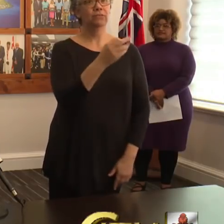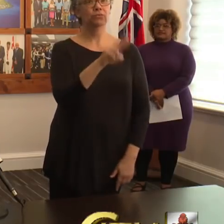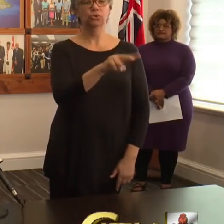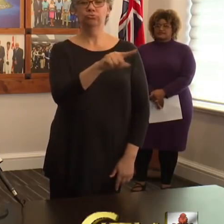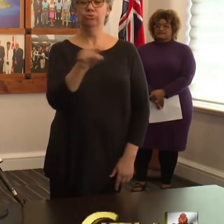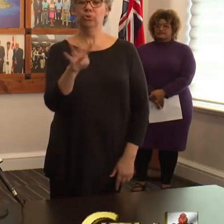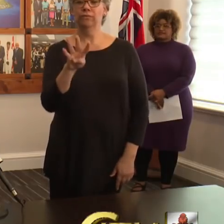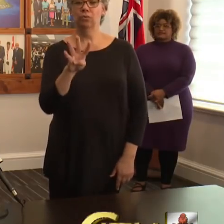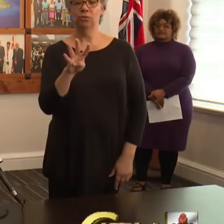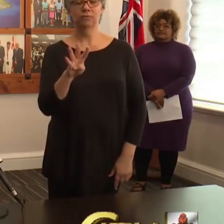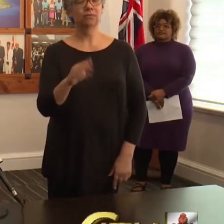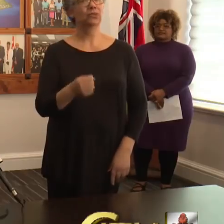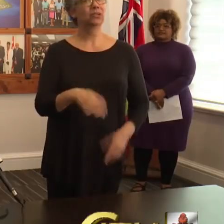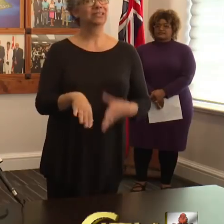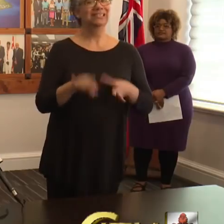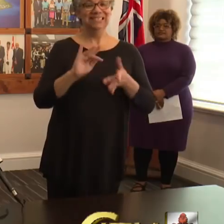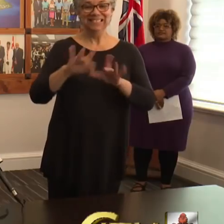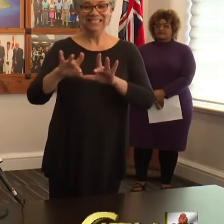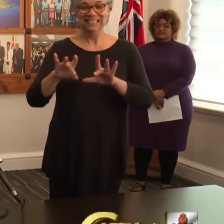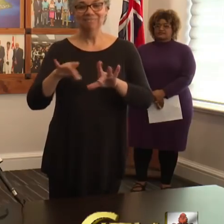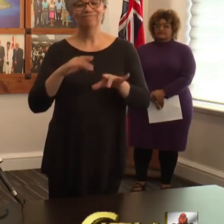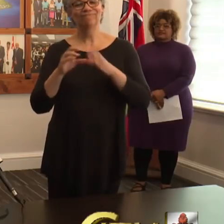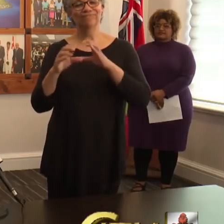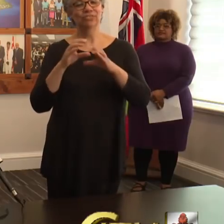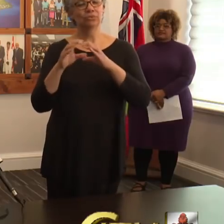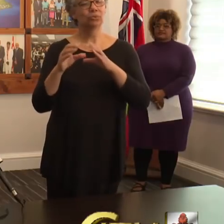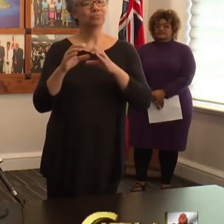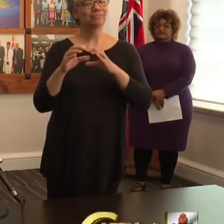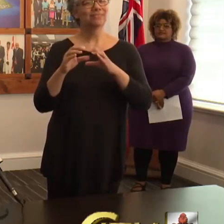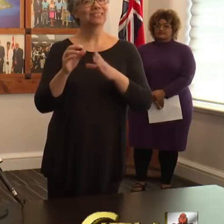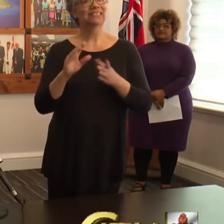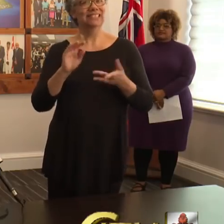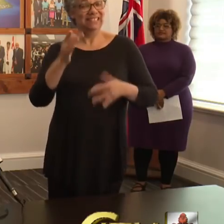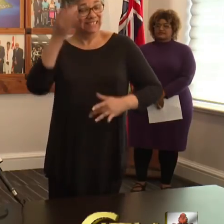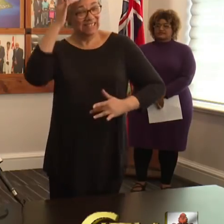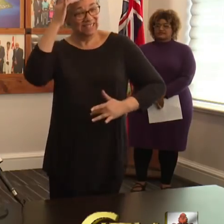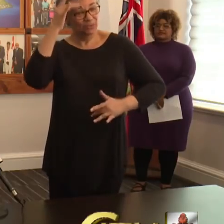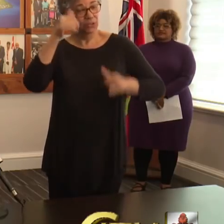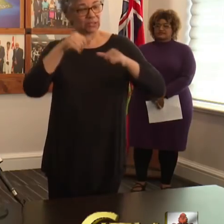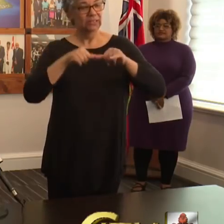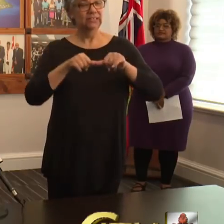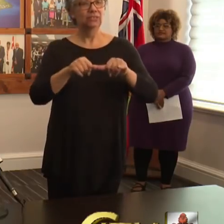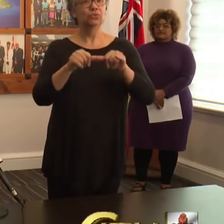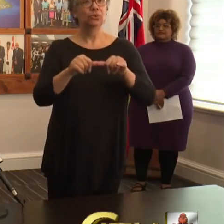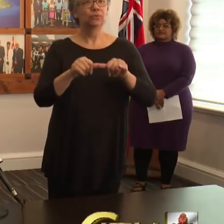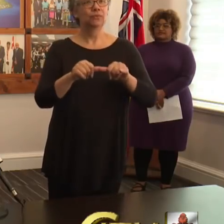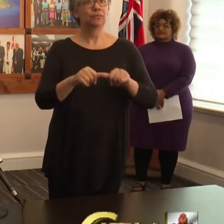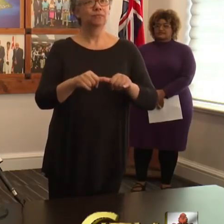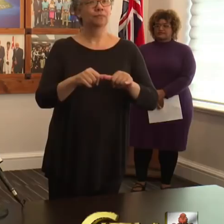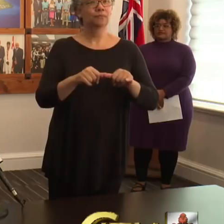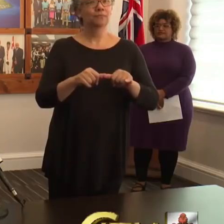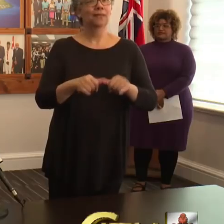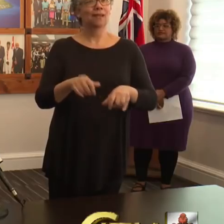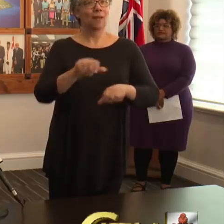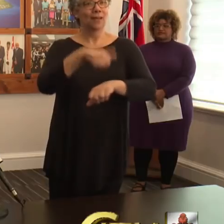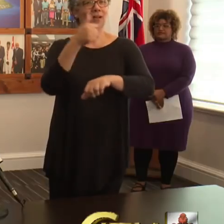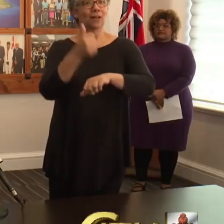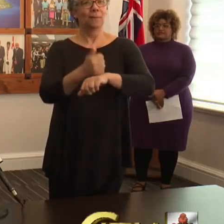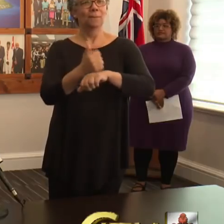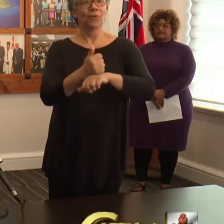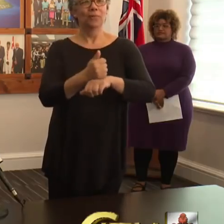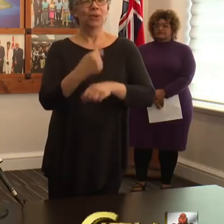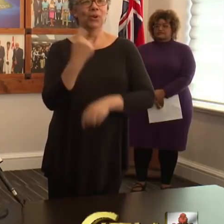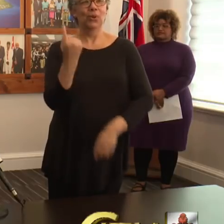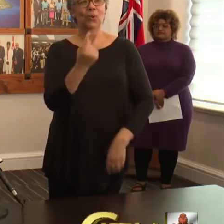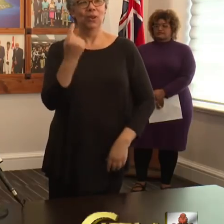disease clinic, contact 278-6442. Testing will be carried out, again, by appointment only, from Monday